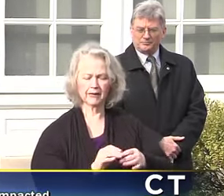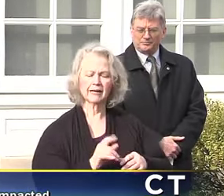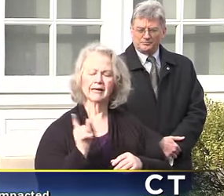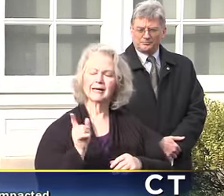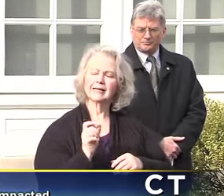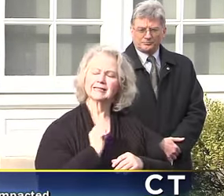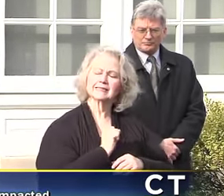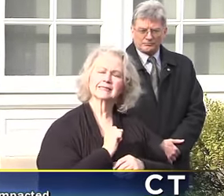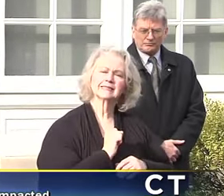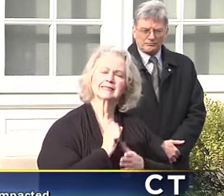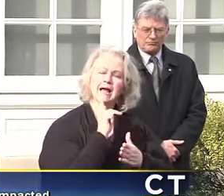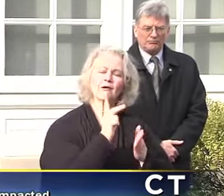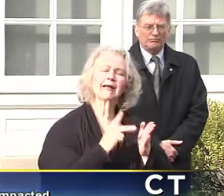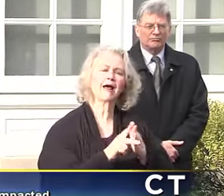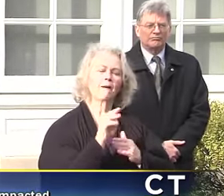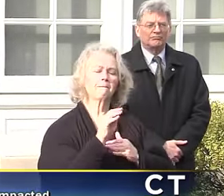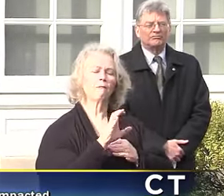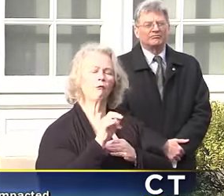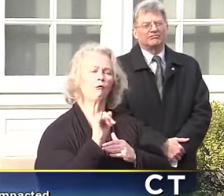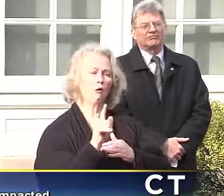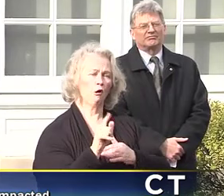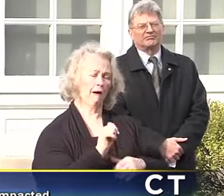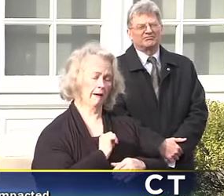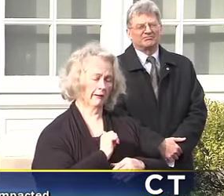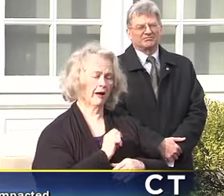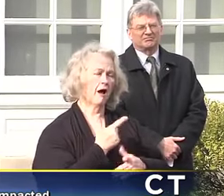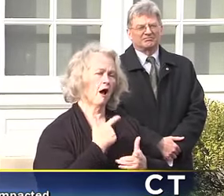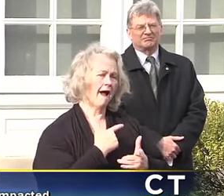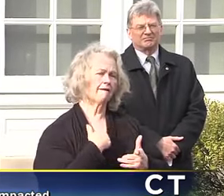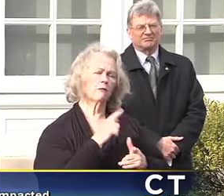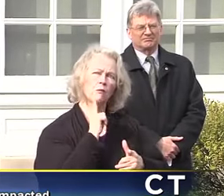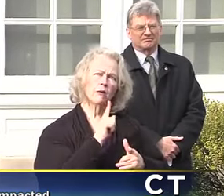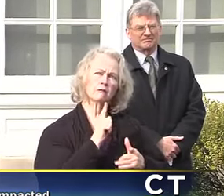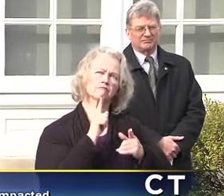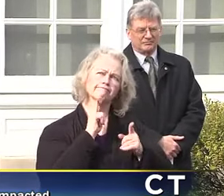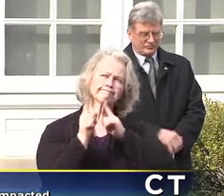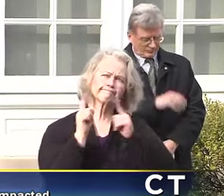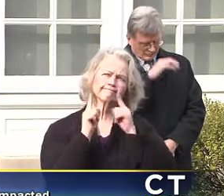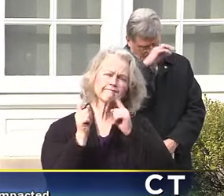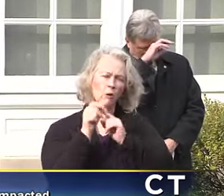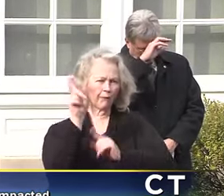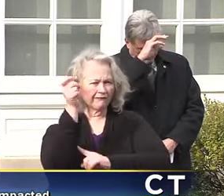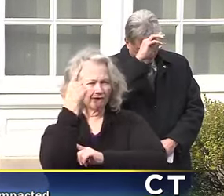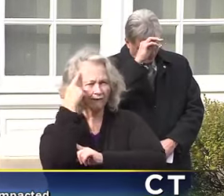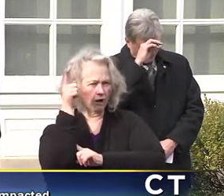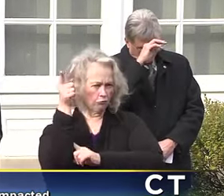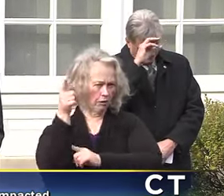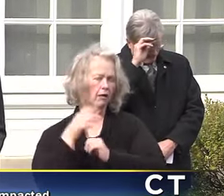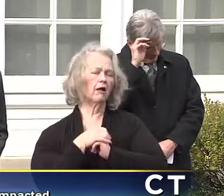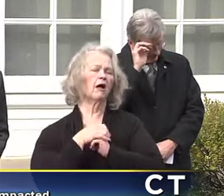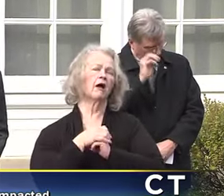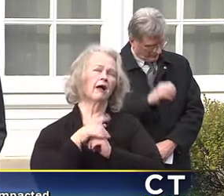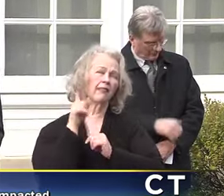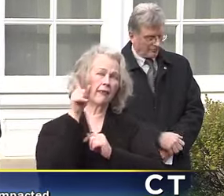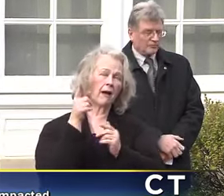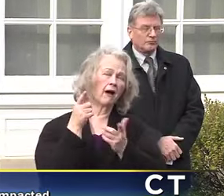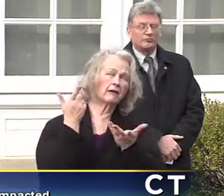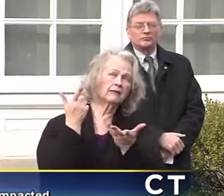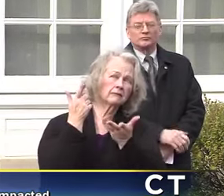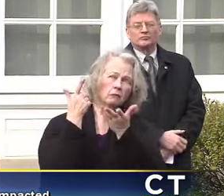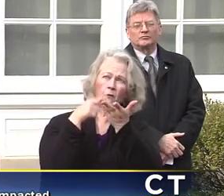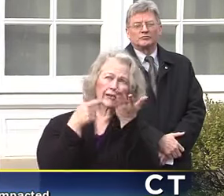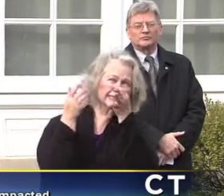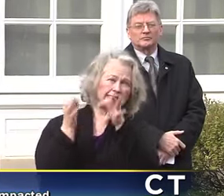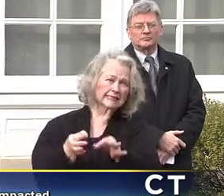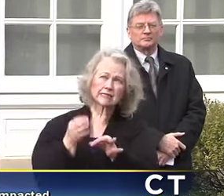McCaw and myself are in close coordination with with our federal delegation. The federal package from D.C. has been changing since Friday.